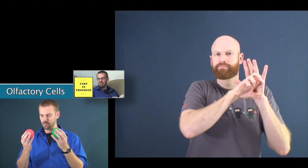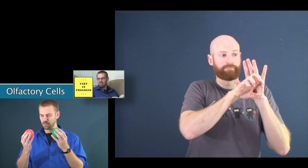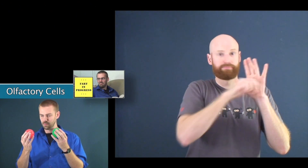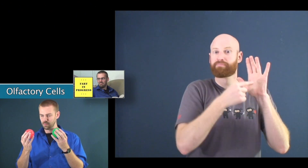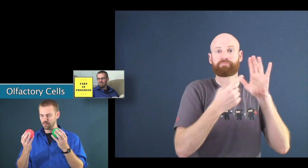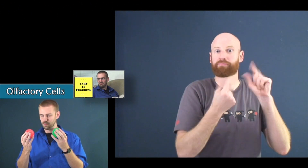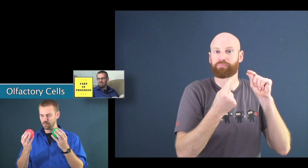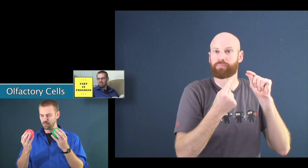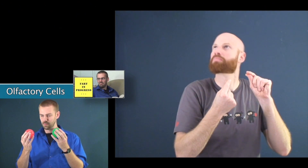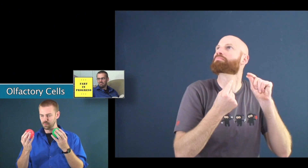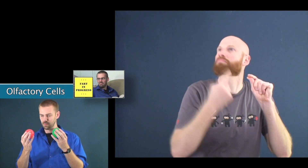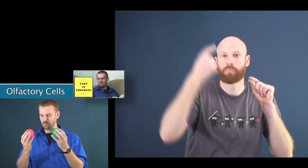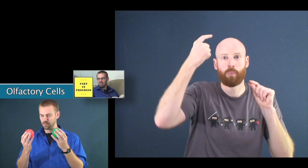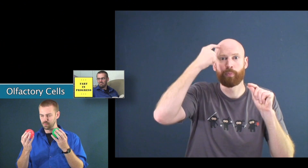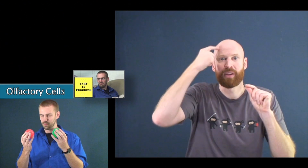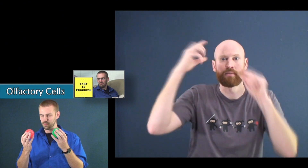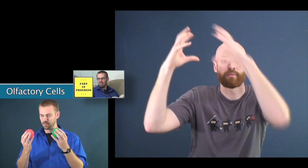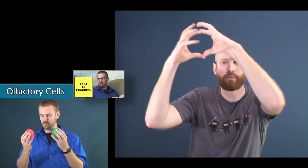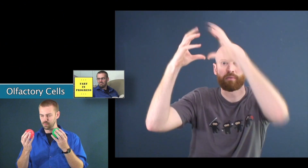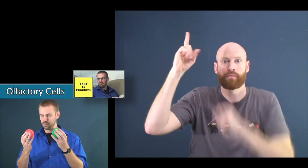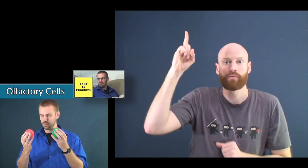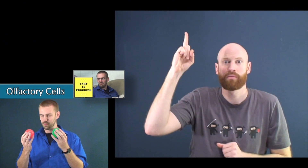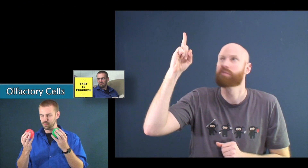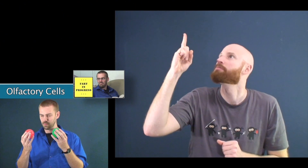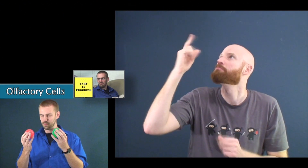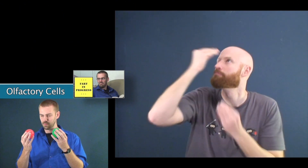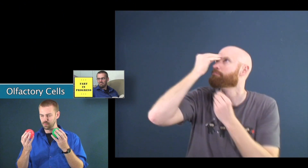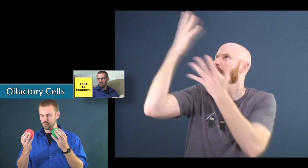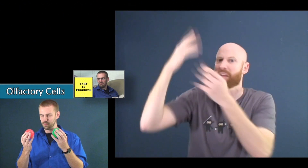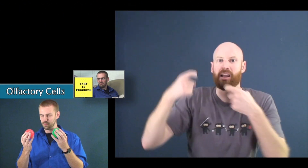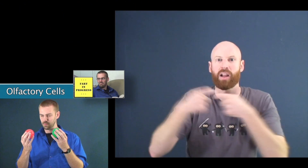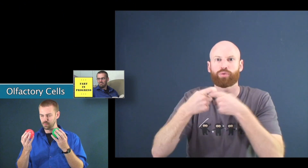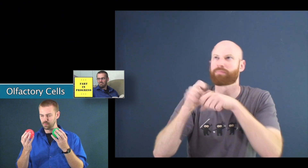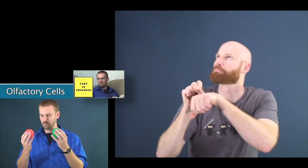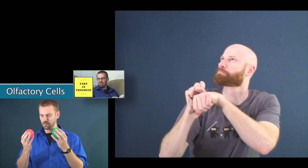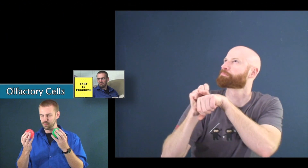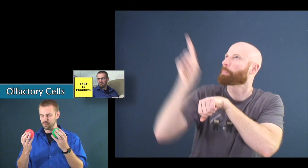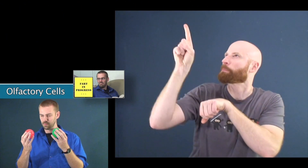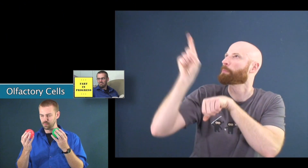the olfactory cells relay electronic signals to the brain about the molecules